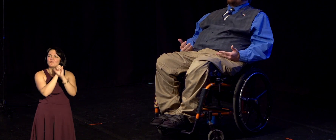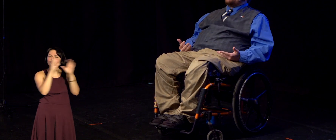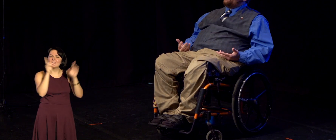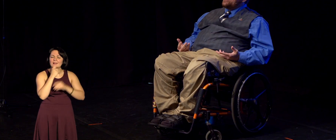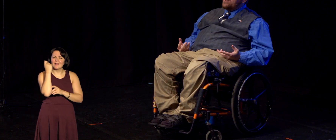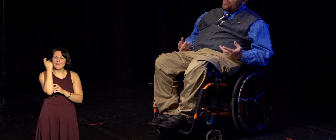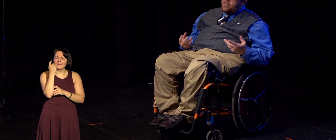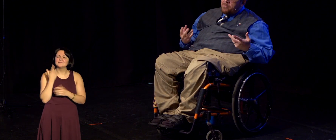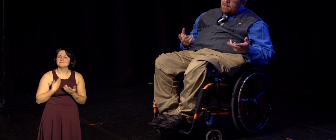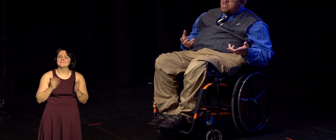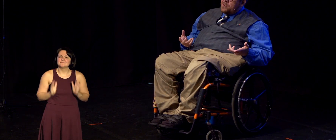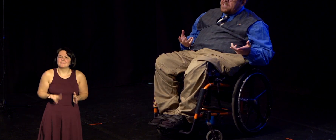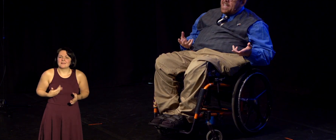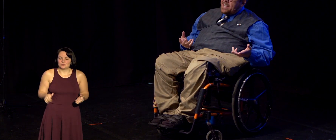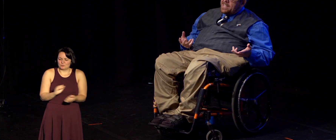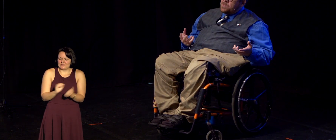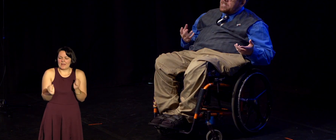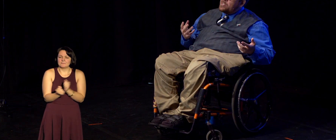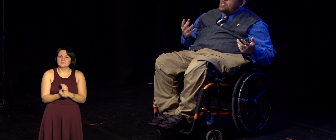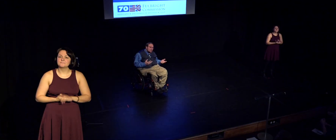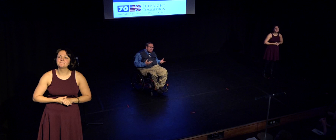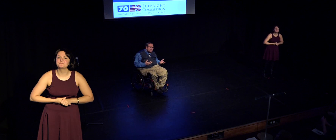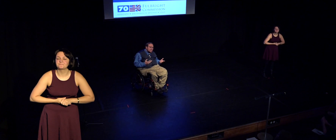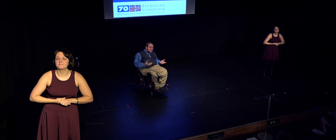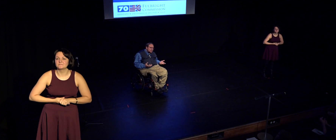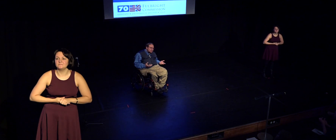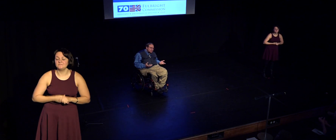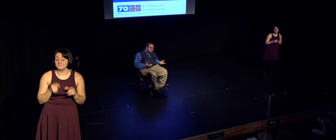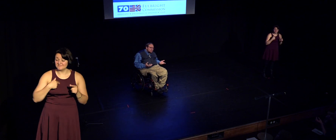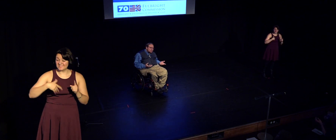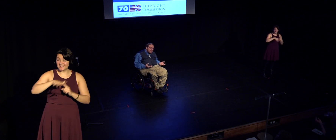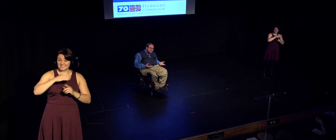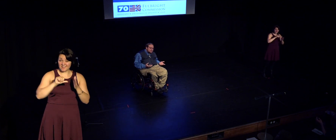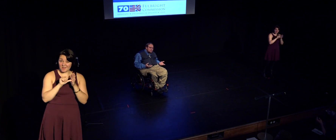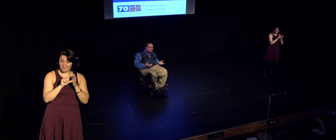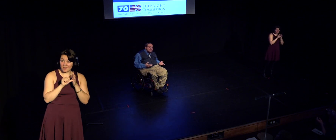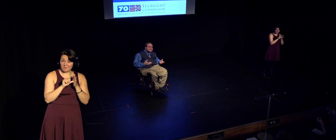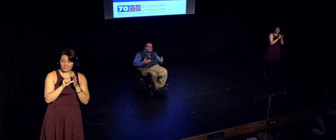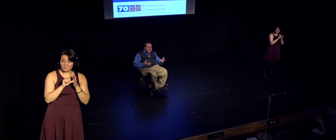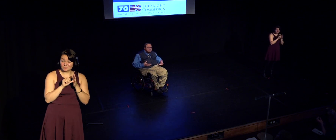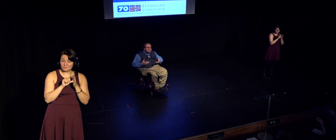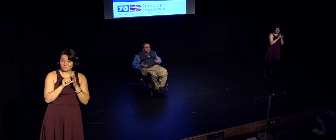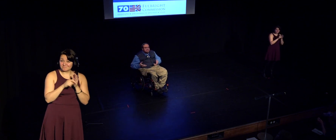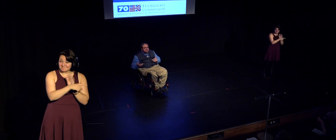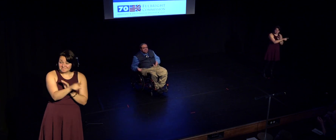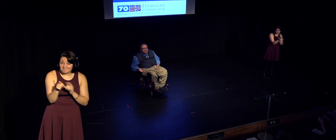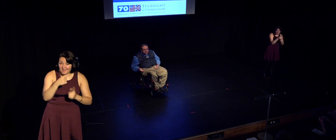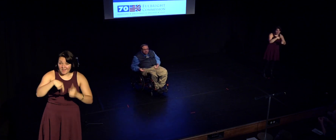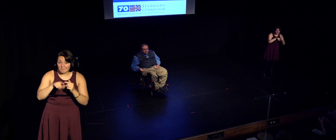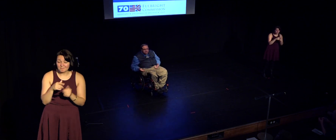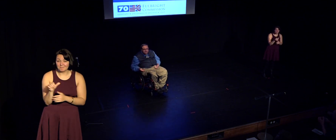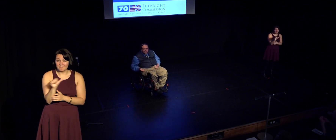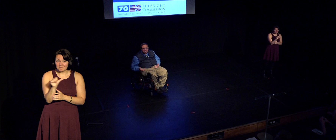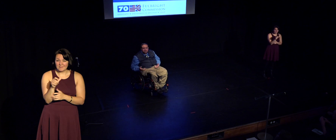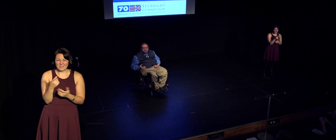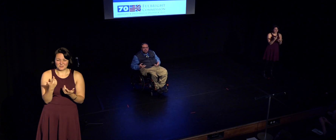You know, and I think one of the problems in our society is we don't give enough credit to people who adapt to life change.